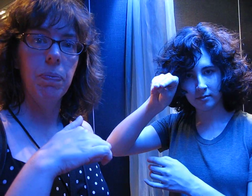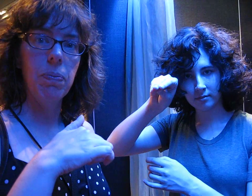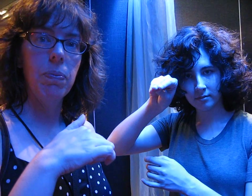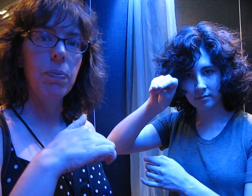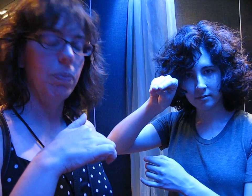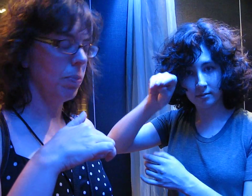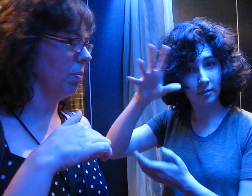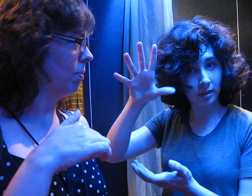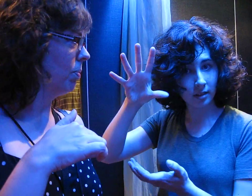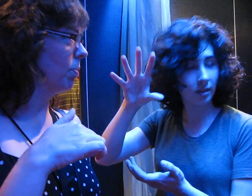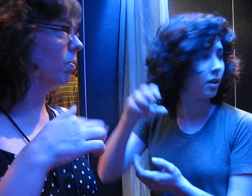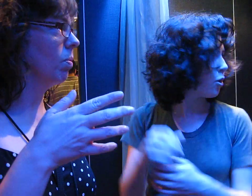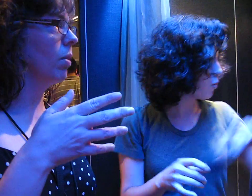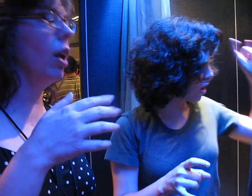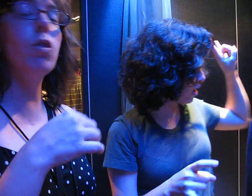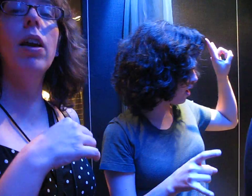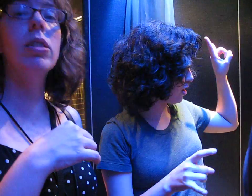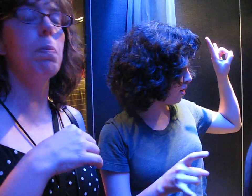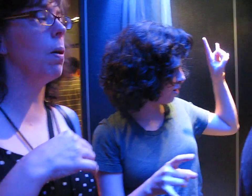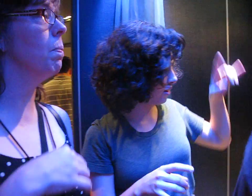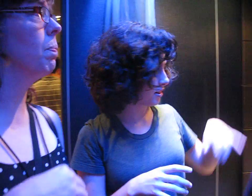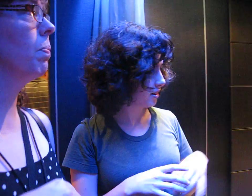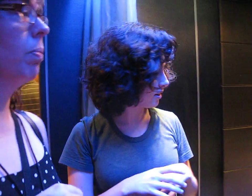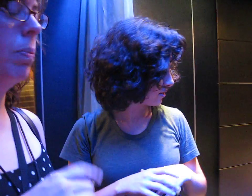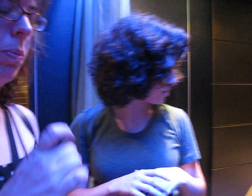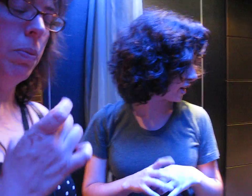6. Okay. It's very simple. Sorry.